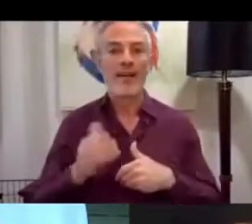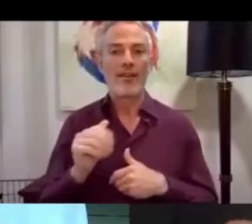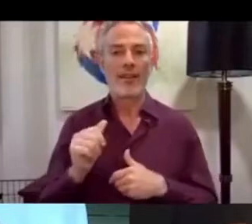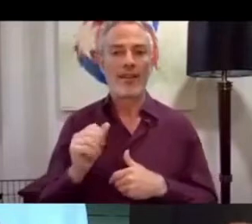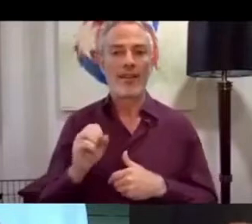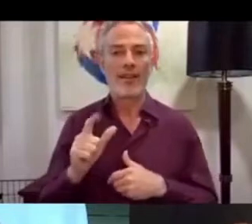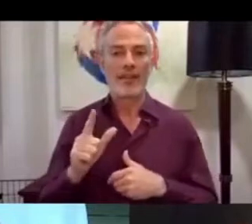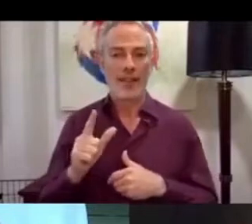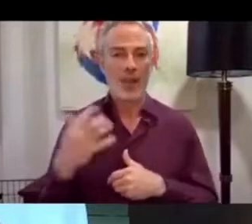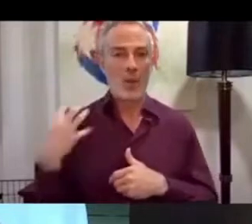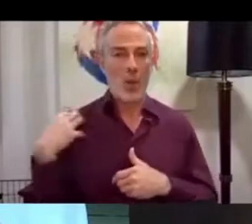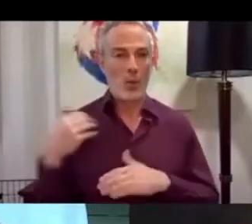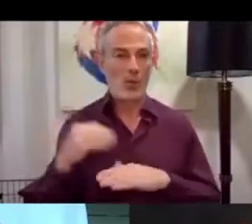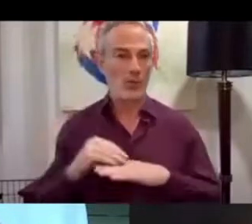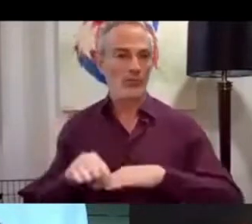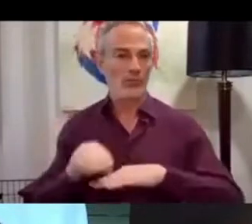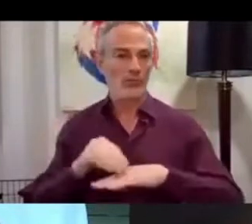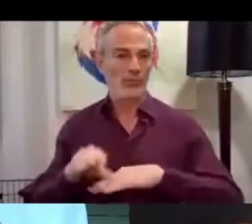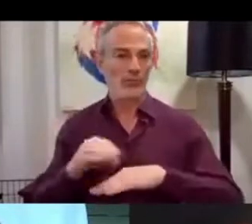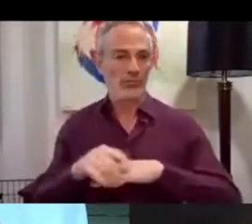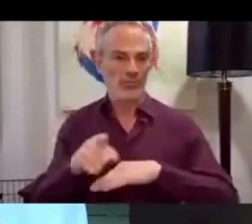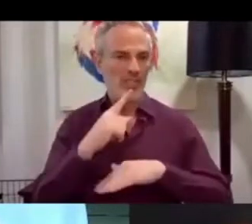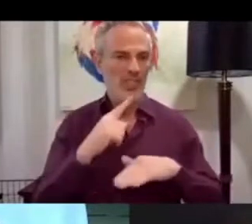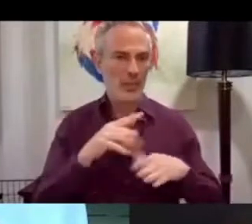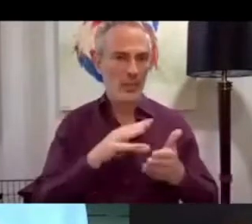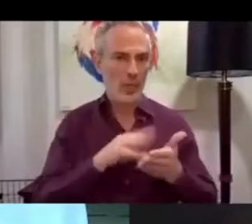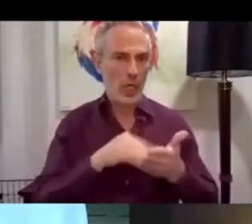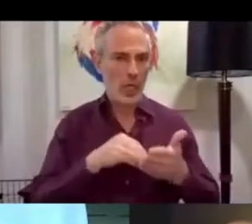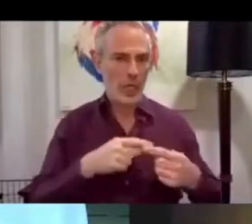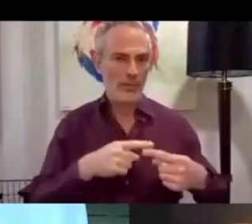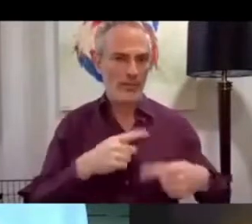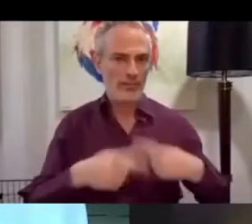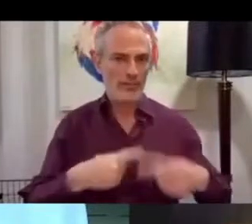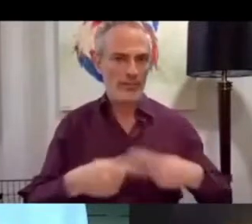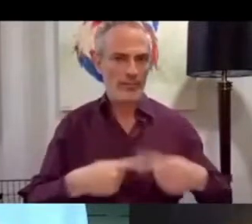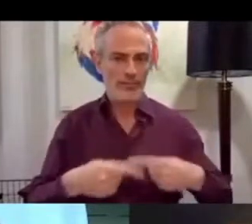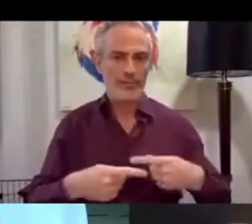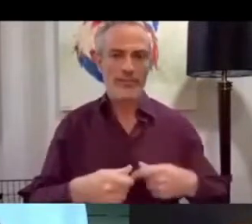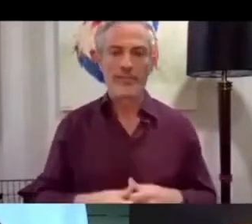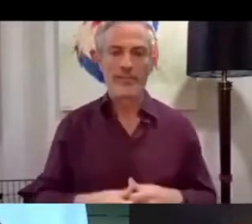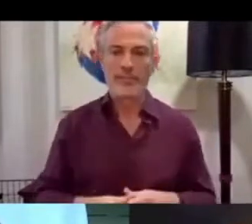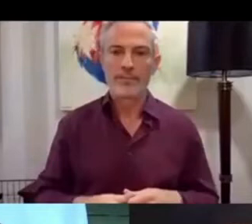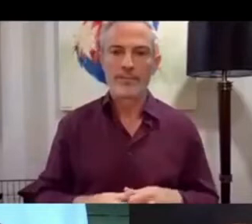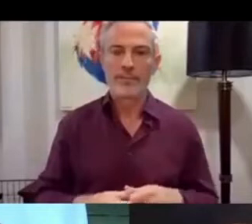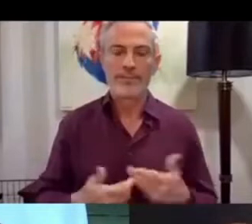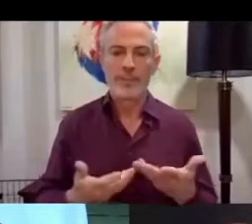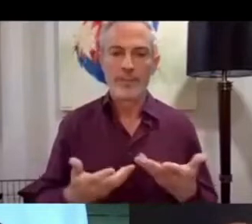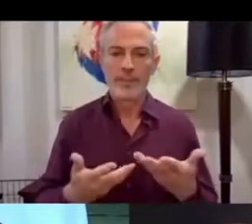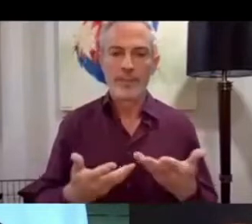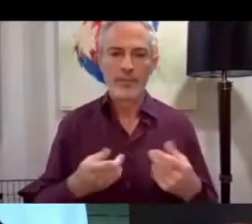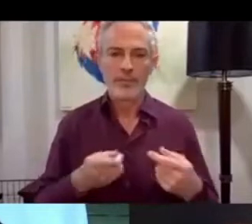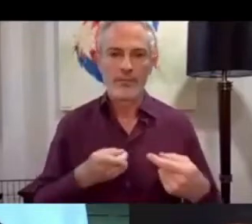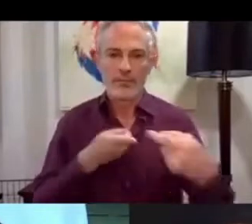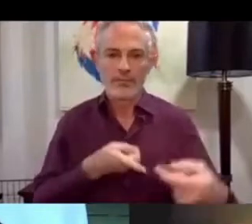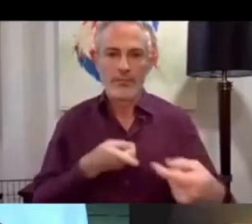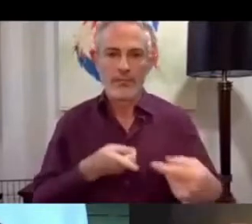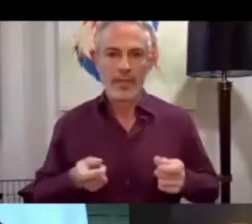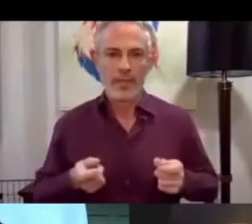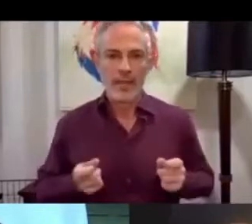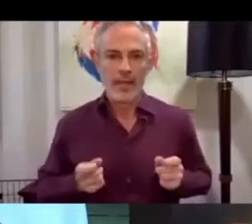ASL lines from the script. We could not improvise because Sabina was not fluent. So she was